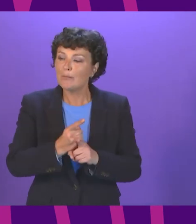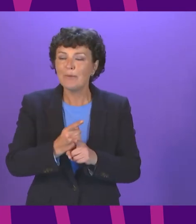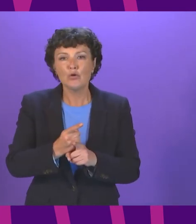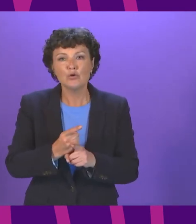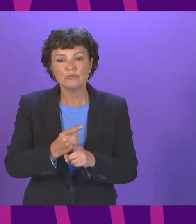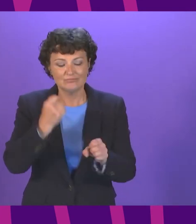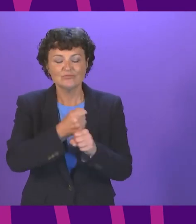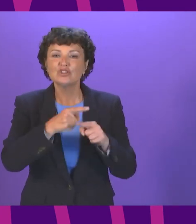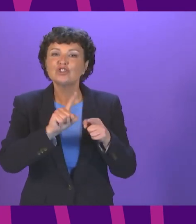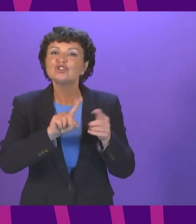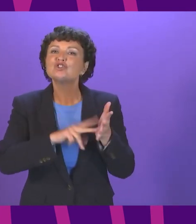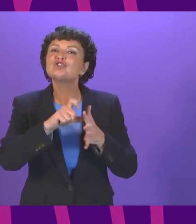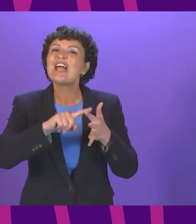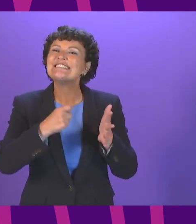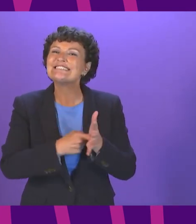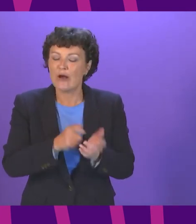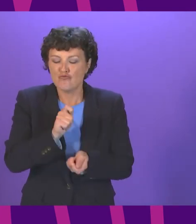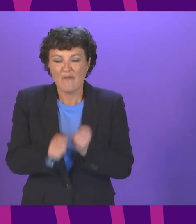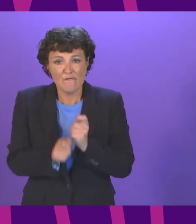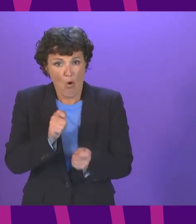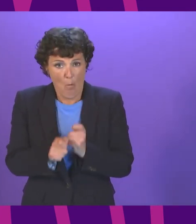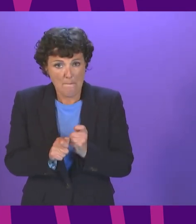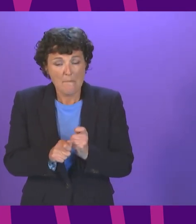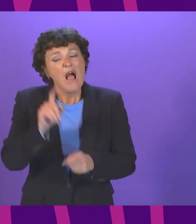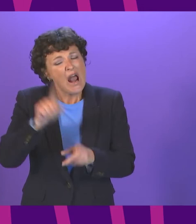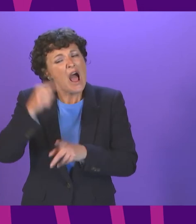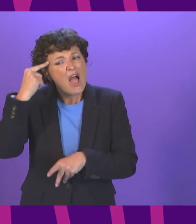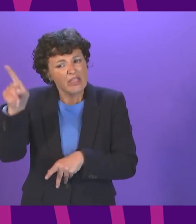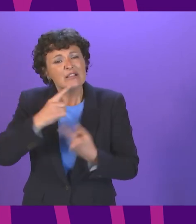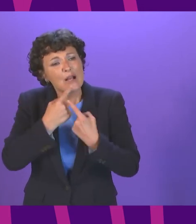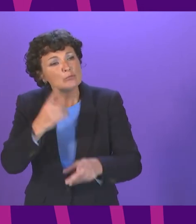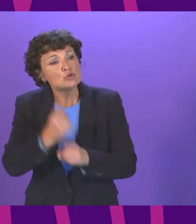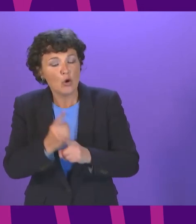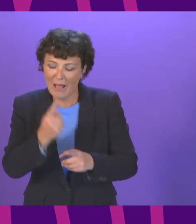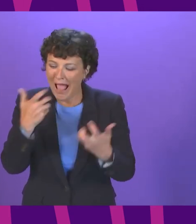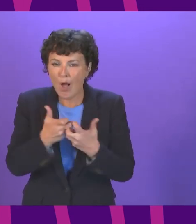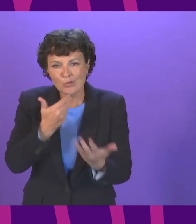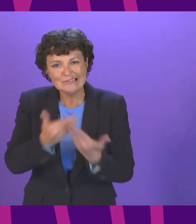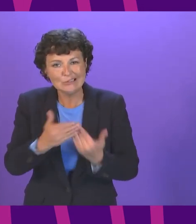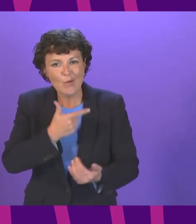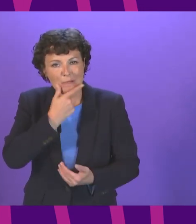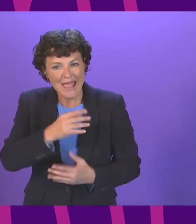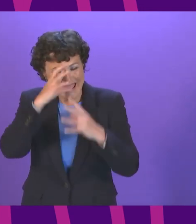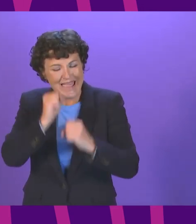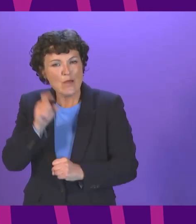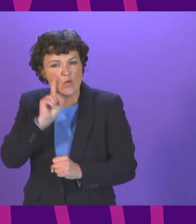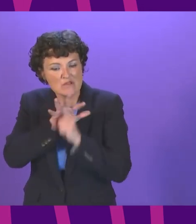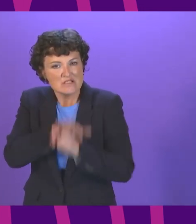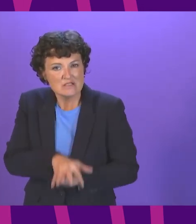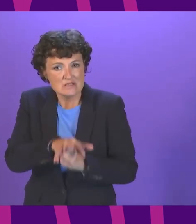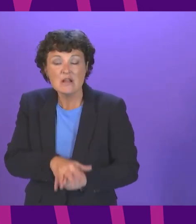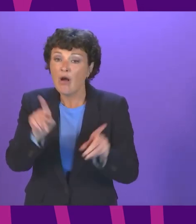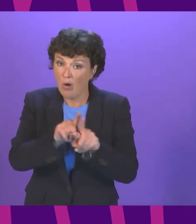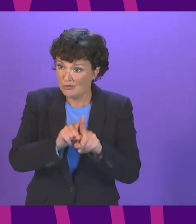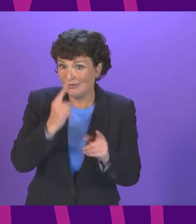needed and I think the announcement in regards to well as tackling misogyny is also much welcome there's measures in tackling climate change and of